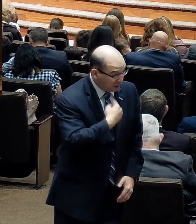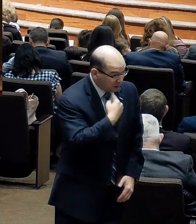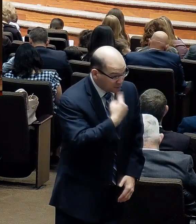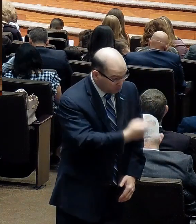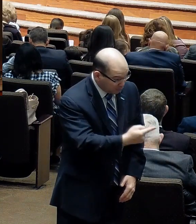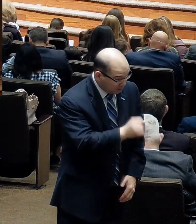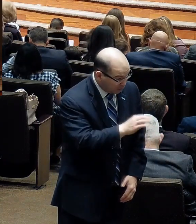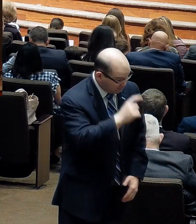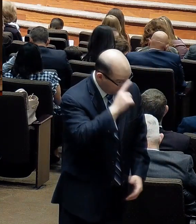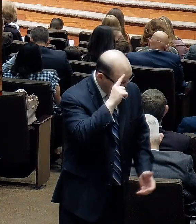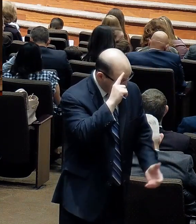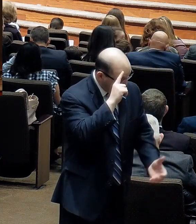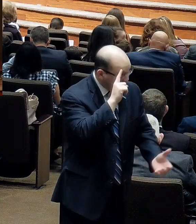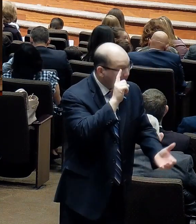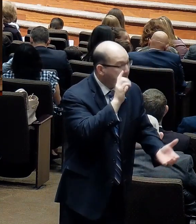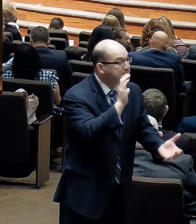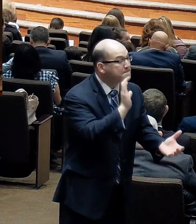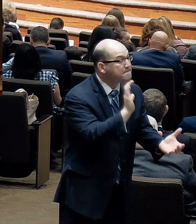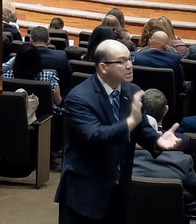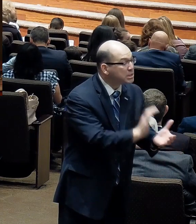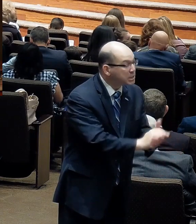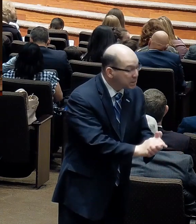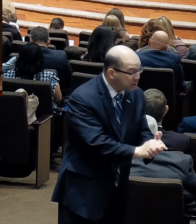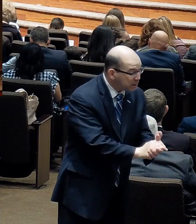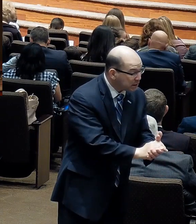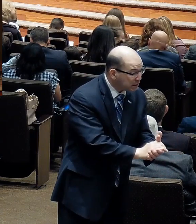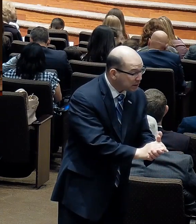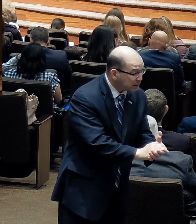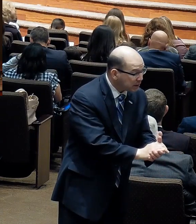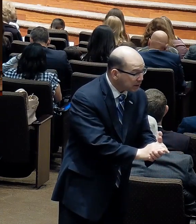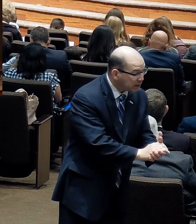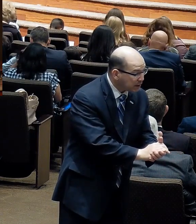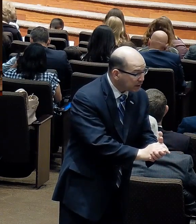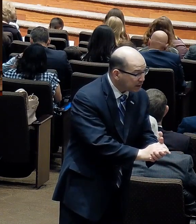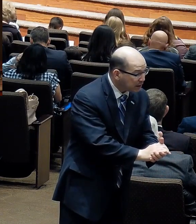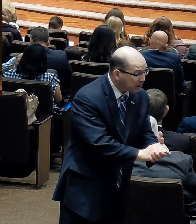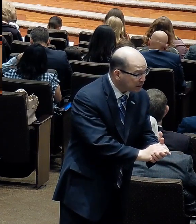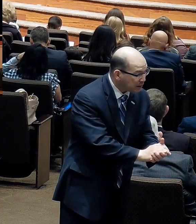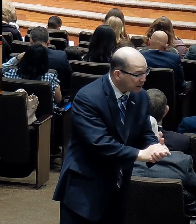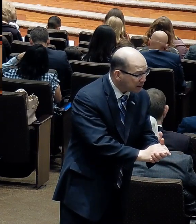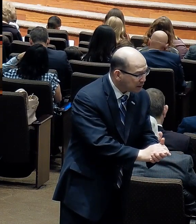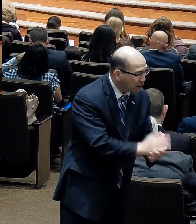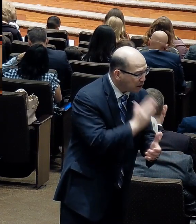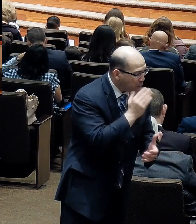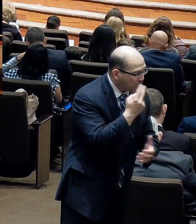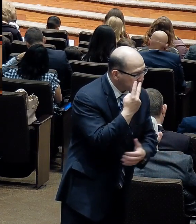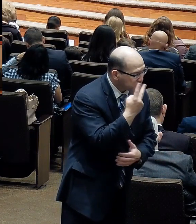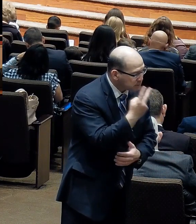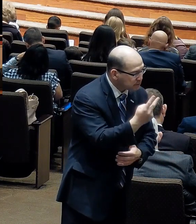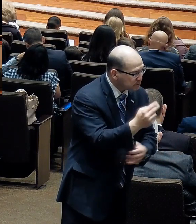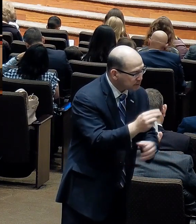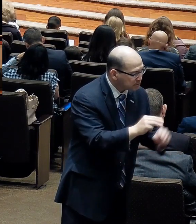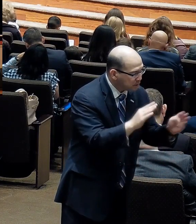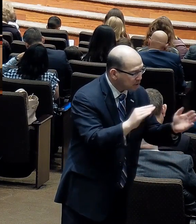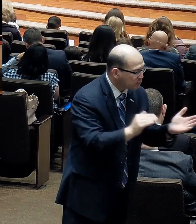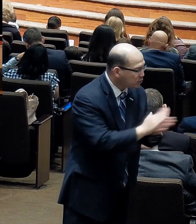wouldest, what's the word there, church, in verse 40? If thou wouldest what? Thou shouldest see the glory of God.